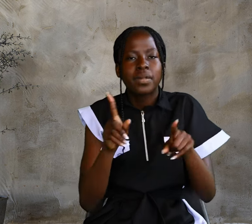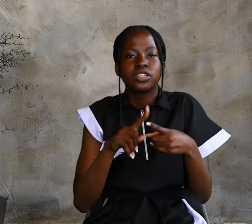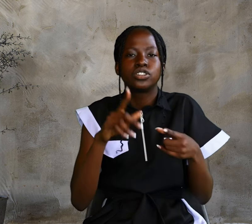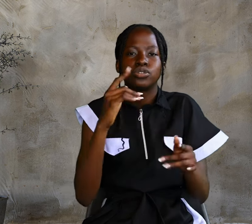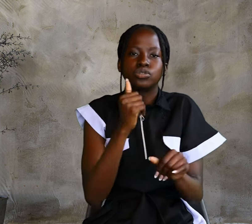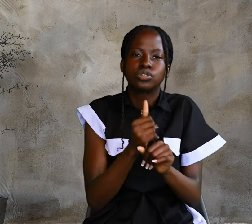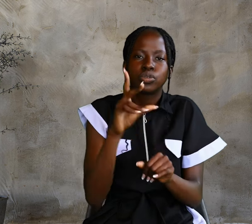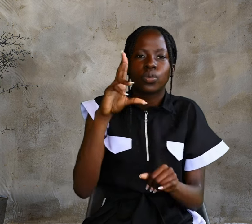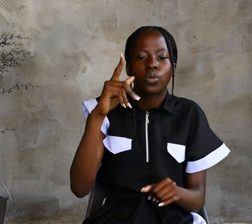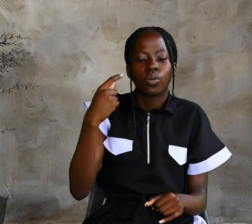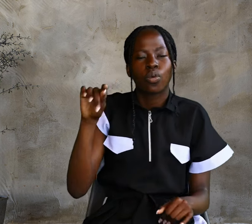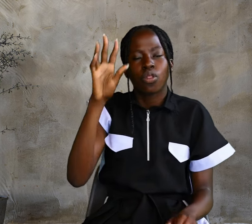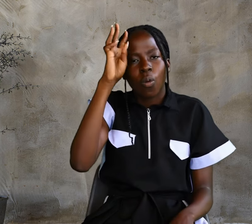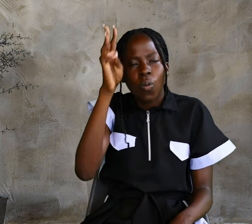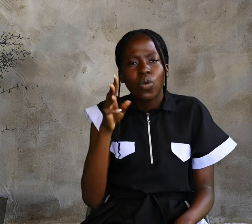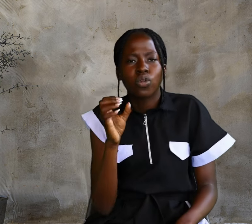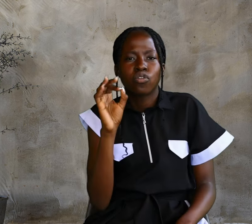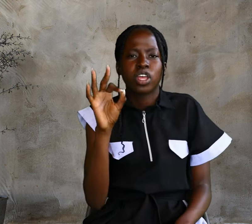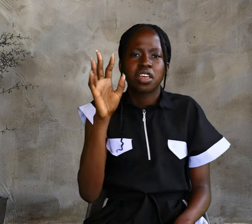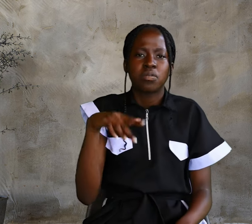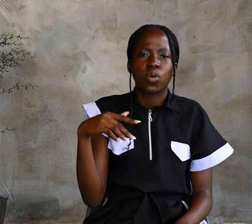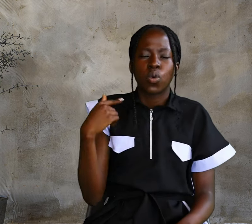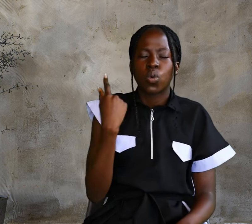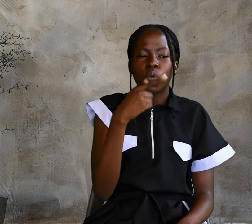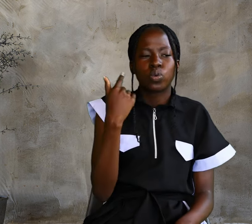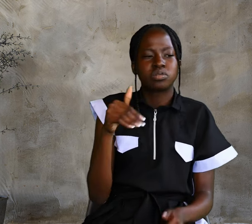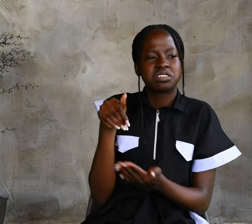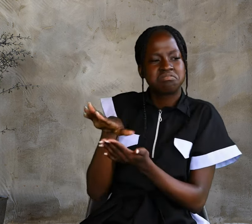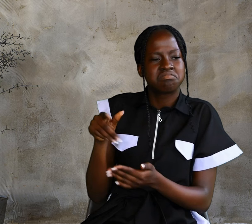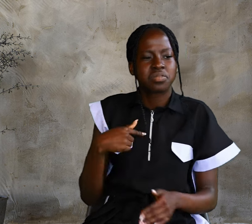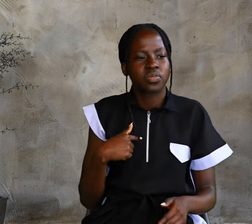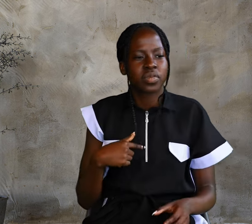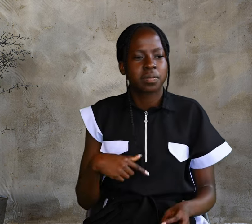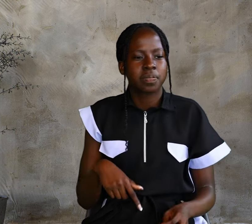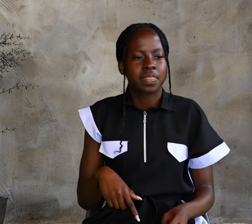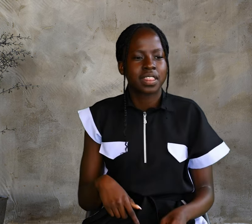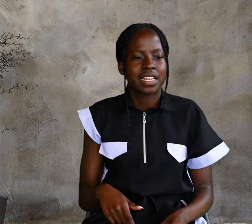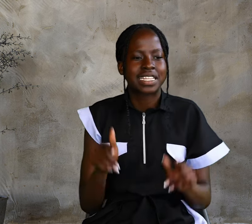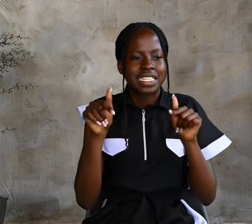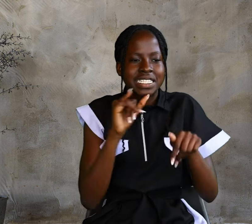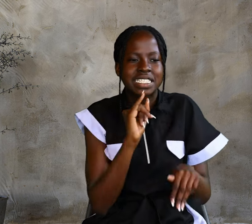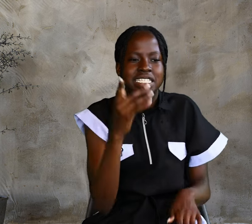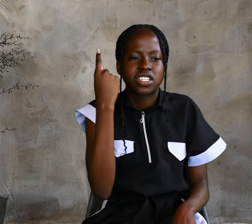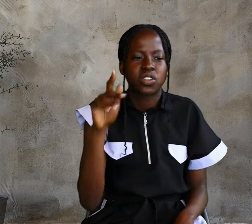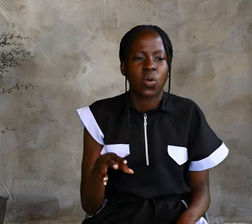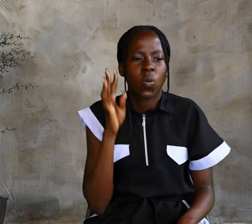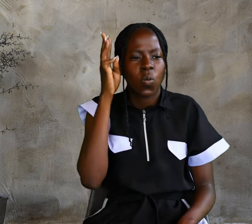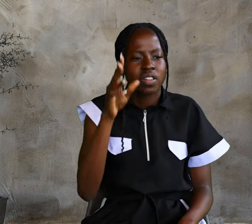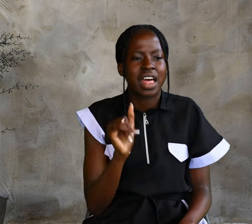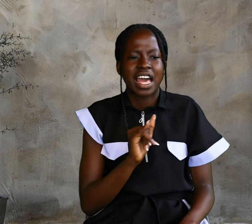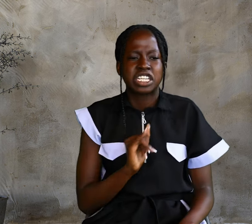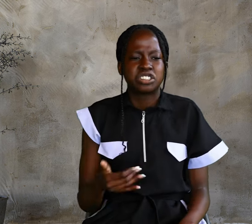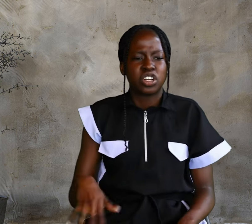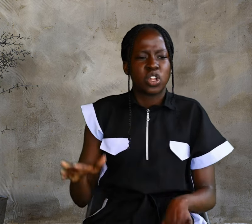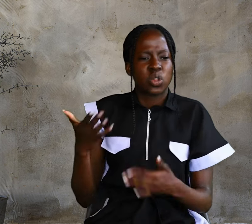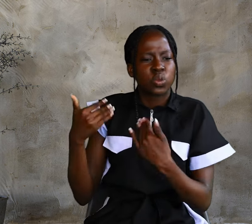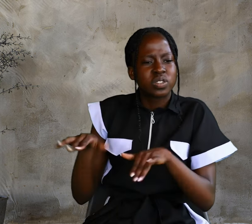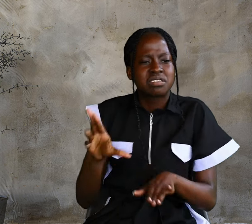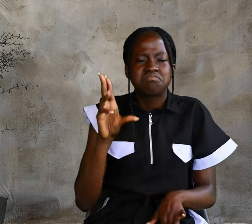will of Him who sent me. And this is the will of Him who sent me, that I shall lose none of all